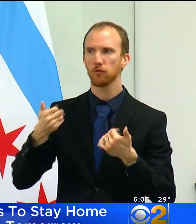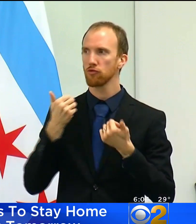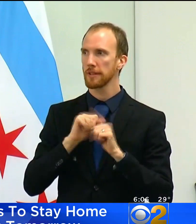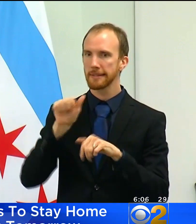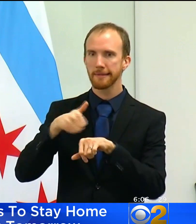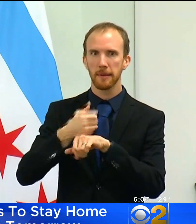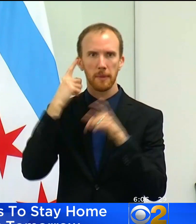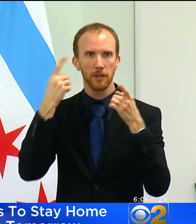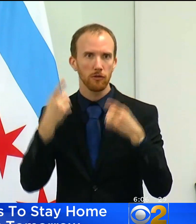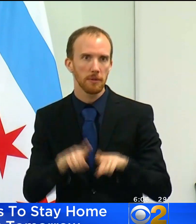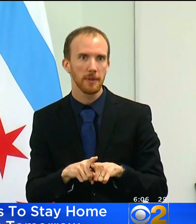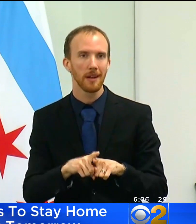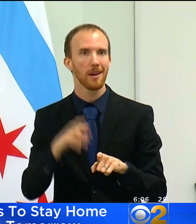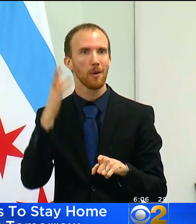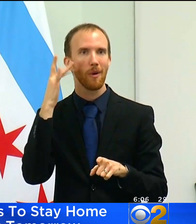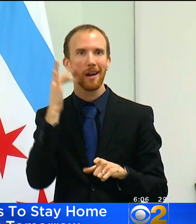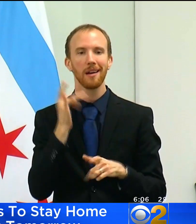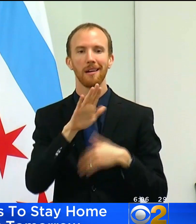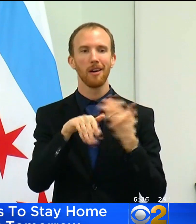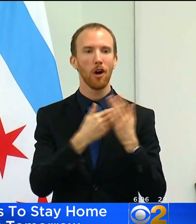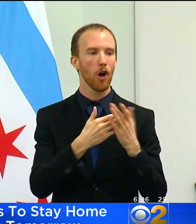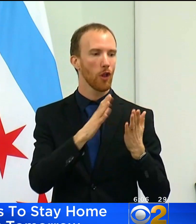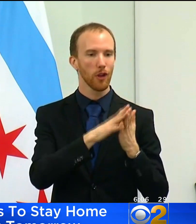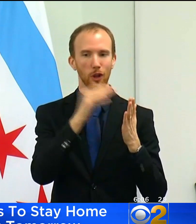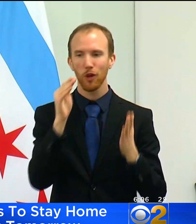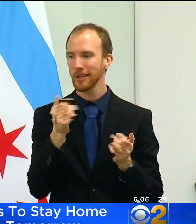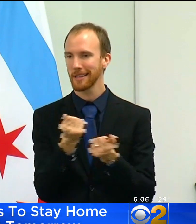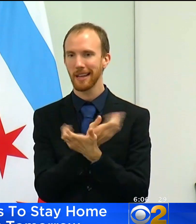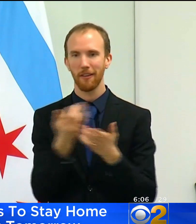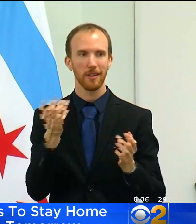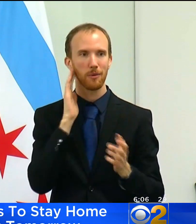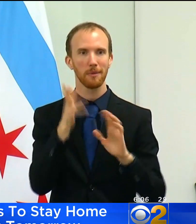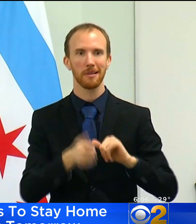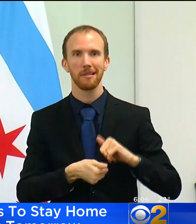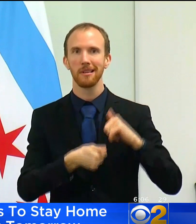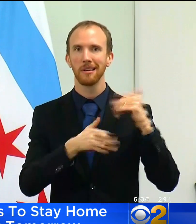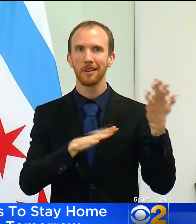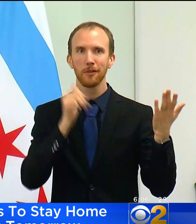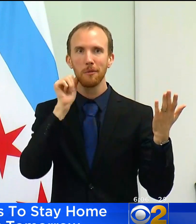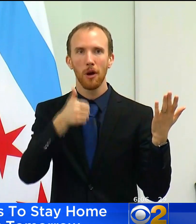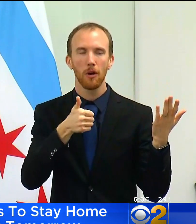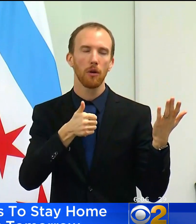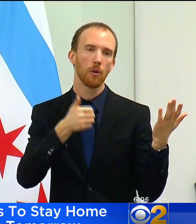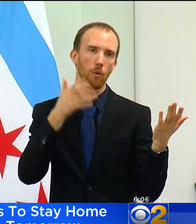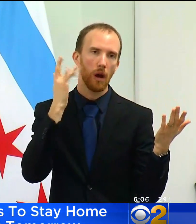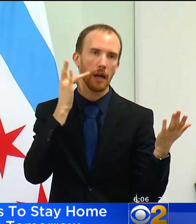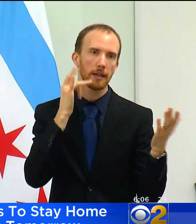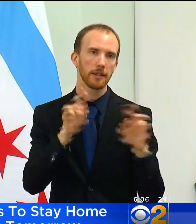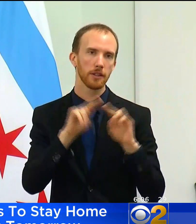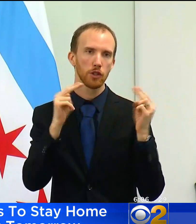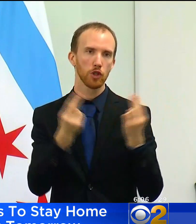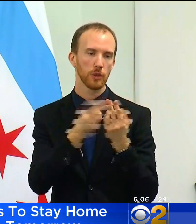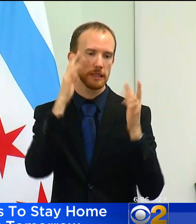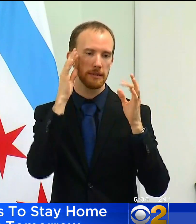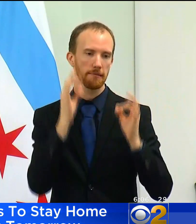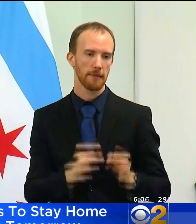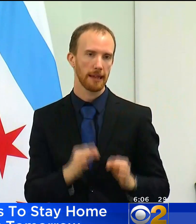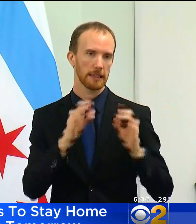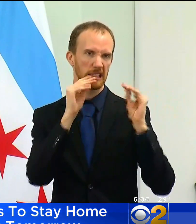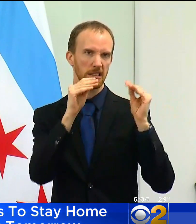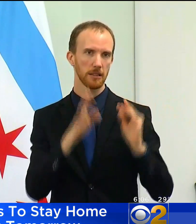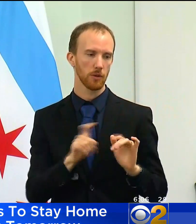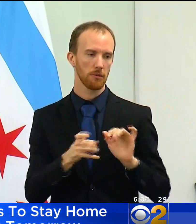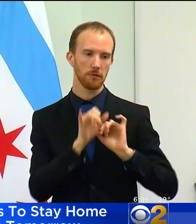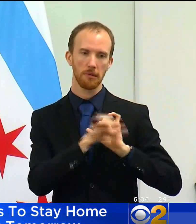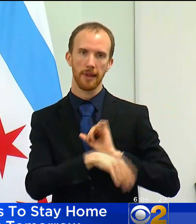disruption to learning that many students are going to be facing starting tomorrow due to the union's decision to direct teachers to